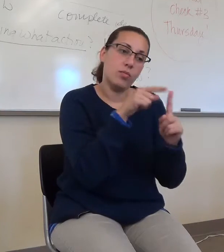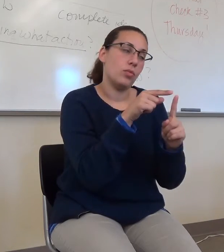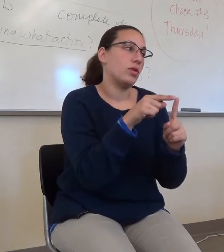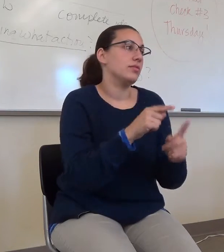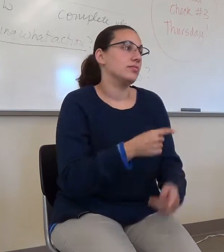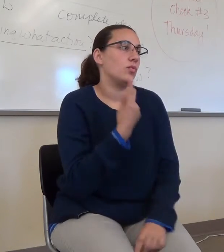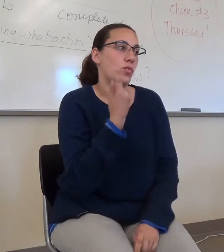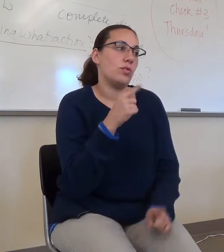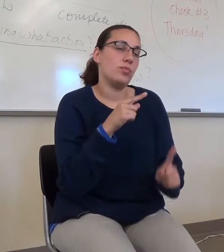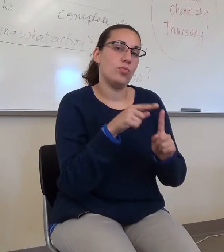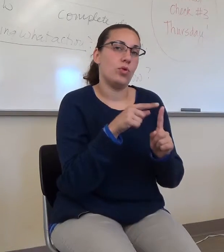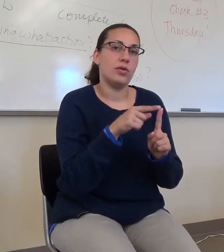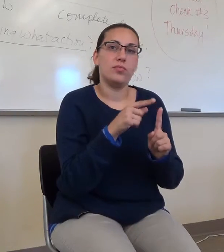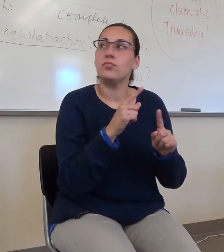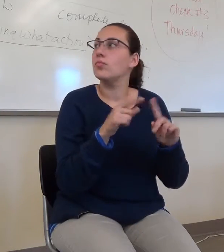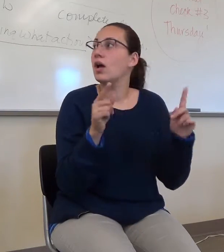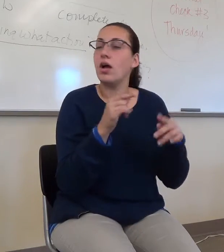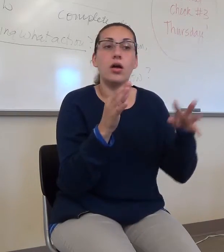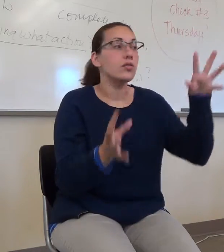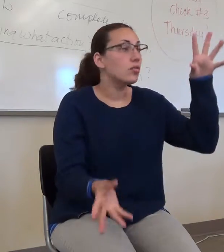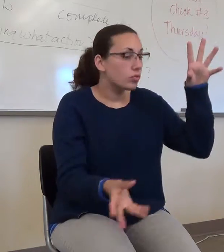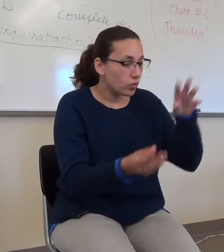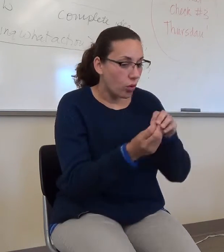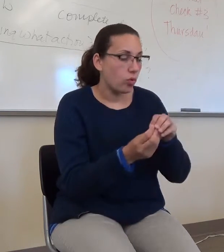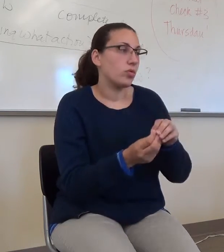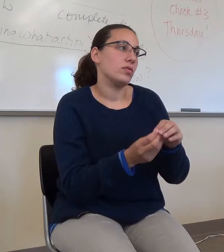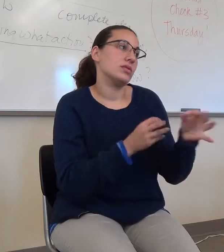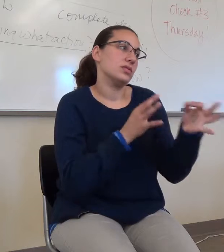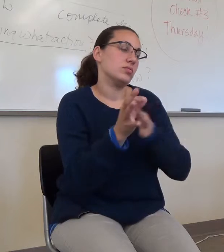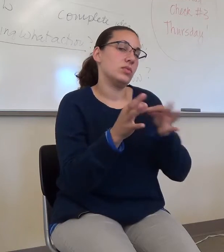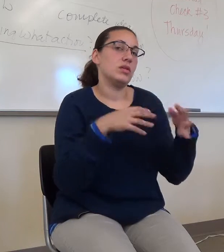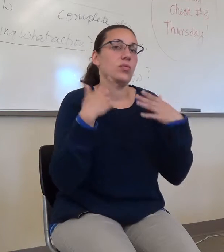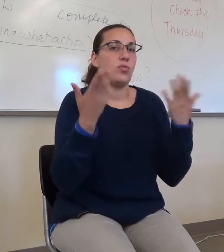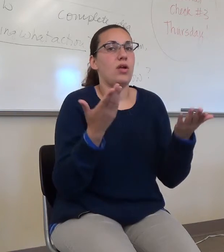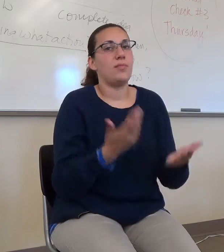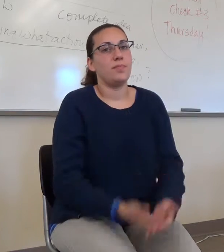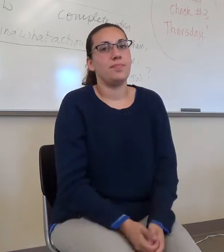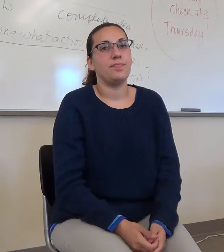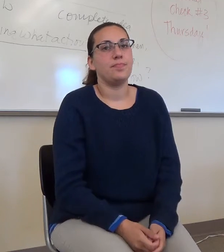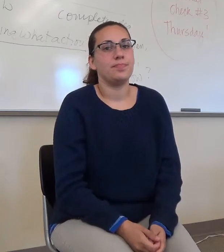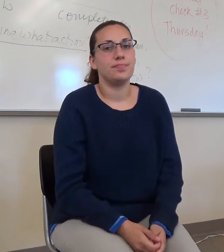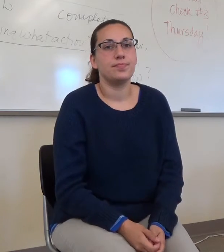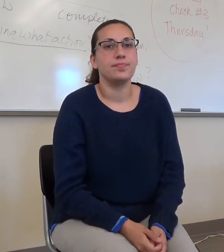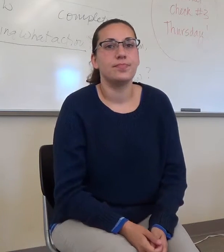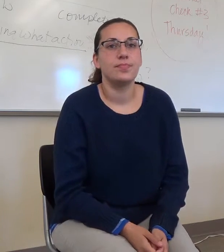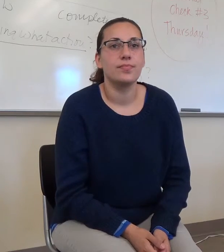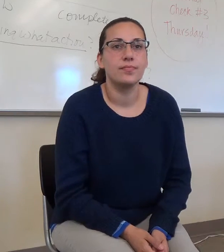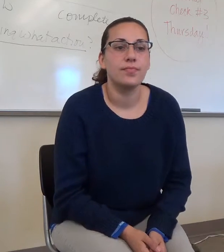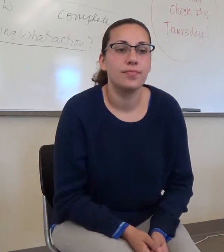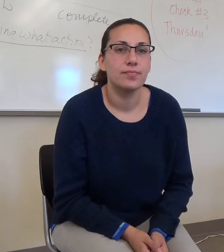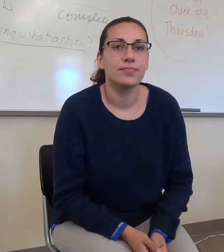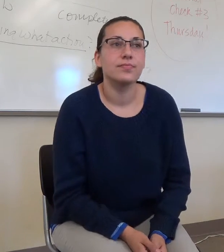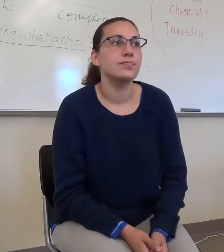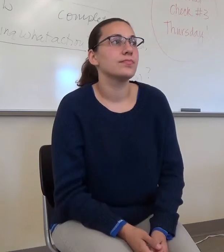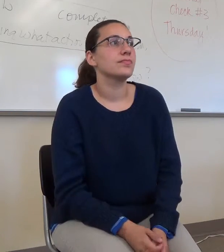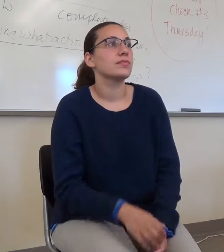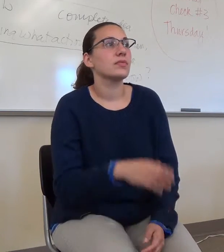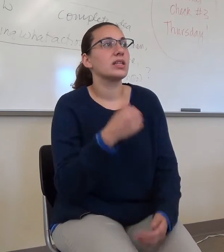What is this? What is all this stuff? That's going to help you come to this. Okay? Okay. Let's take a break